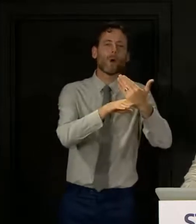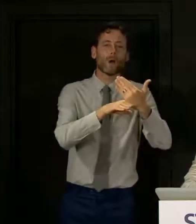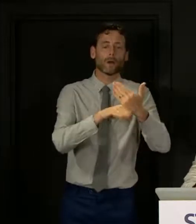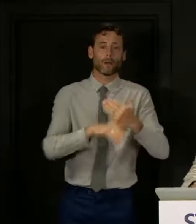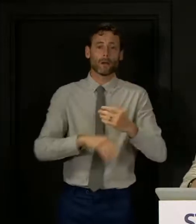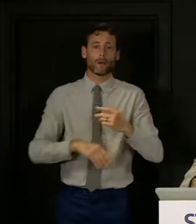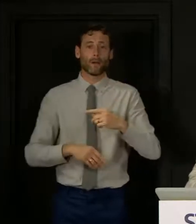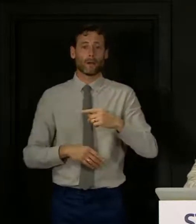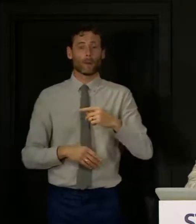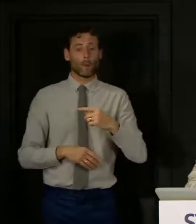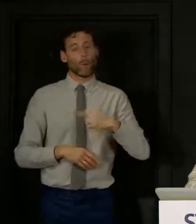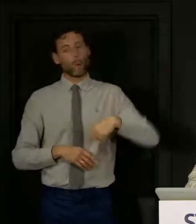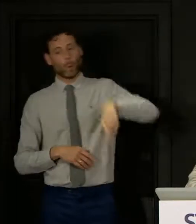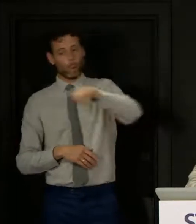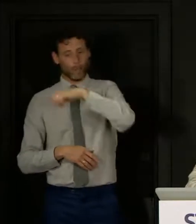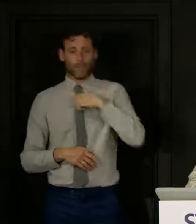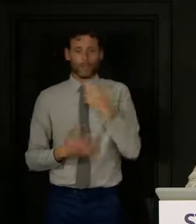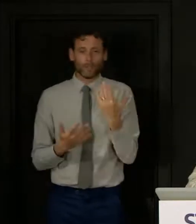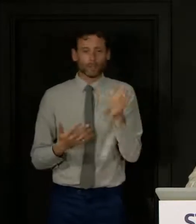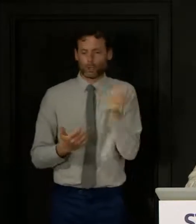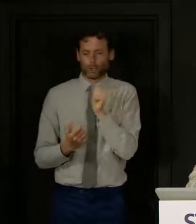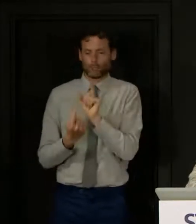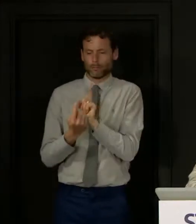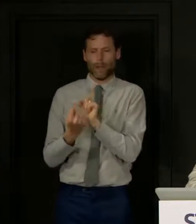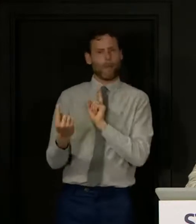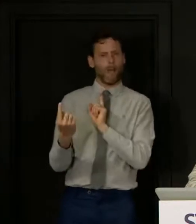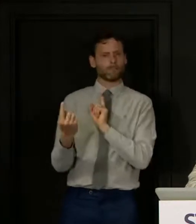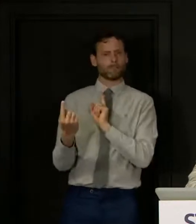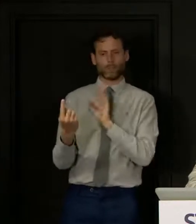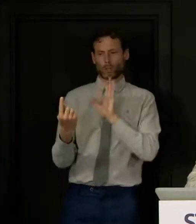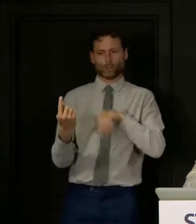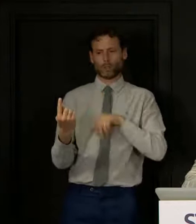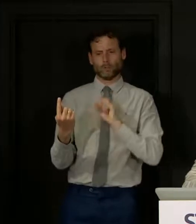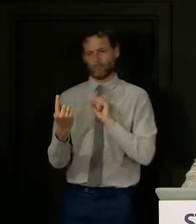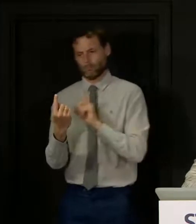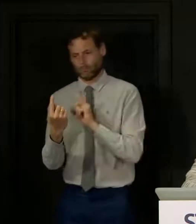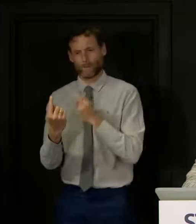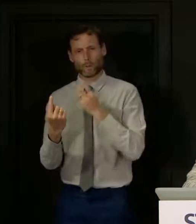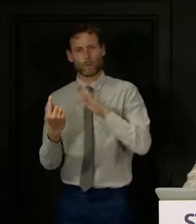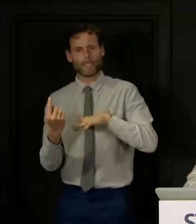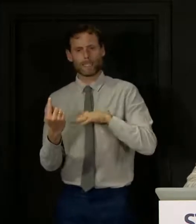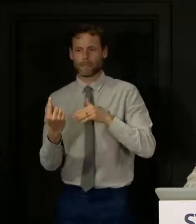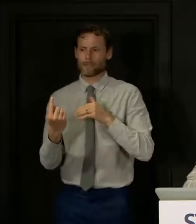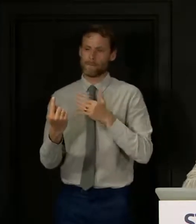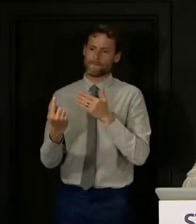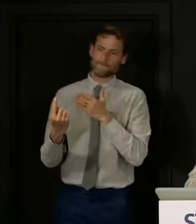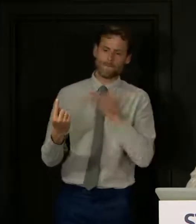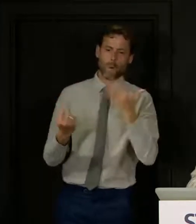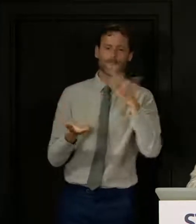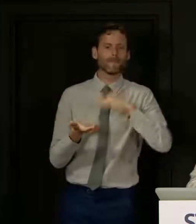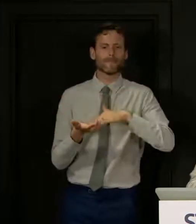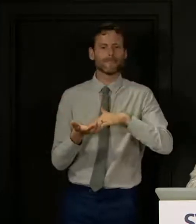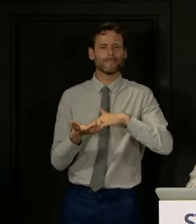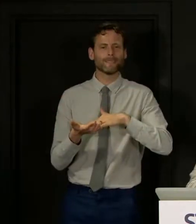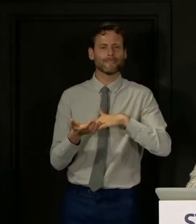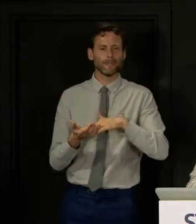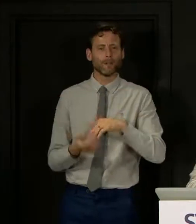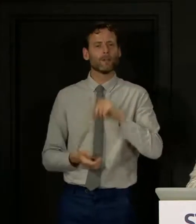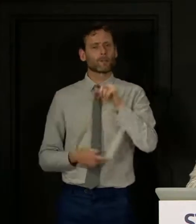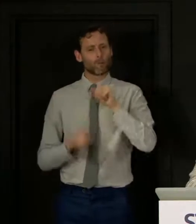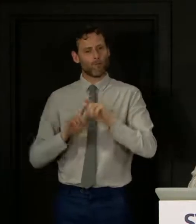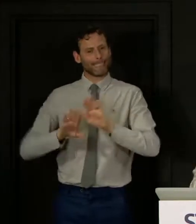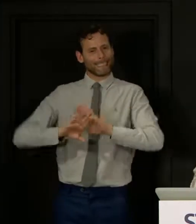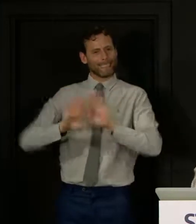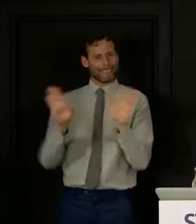following the guidance that we should be within two metres of each other for 15 minutes or more so let's stick to that and then we continue to see this virus